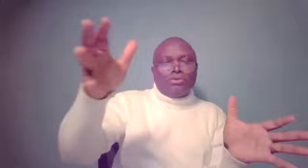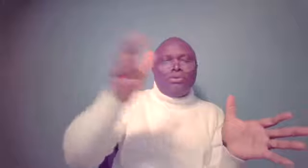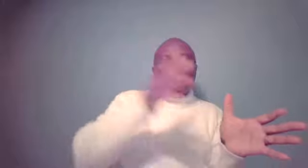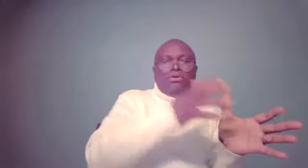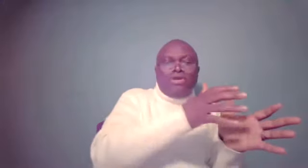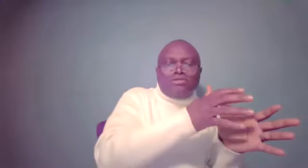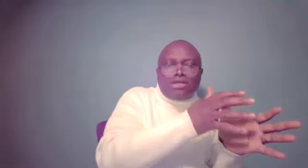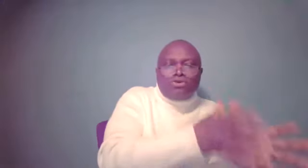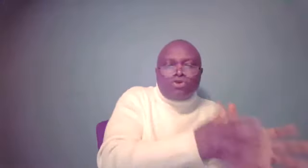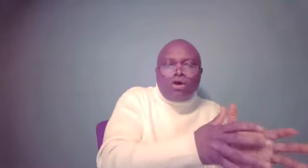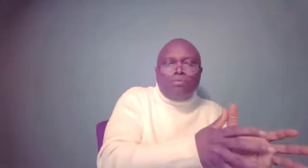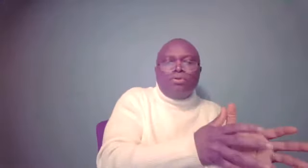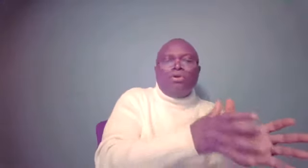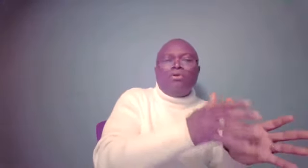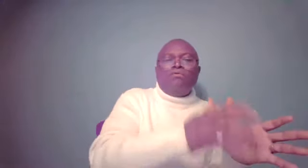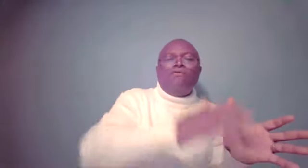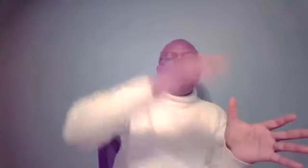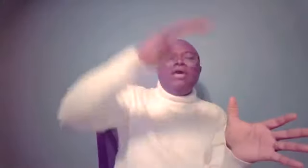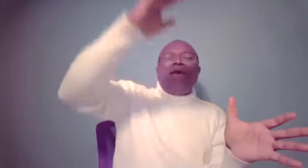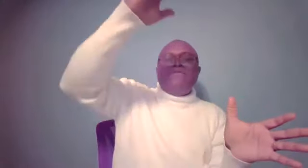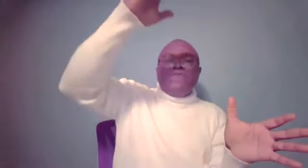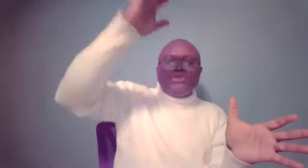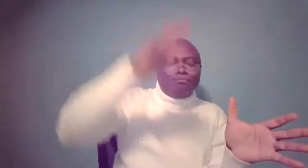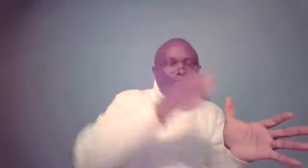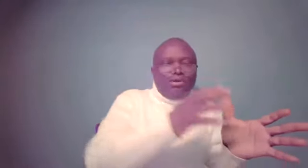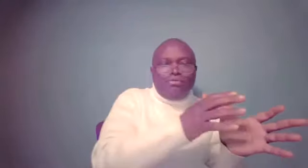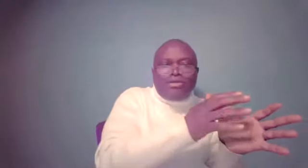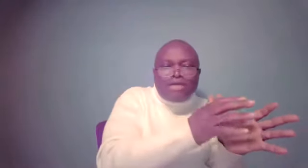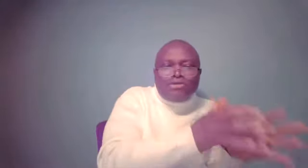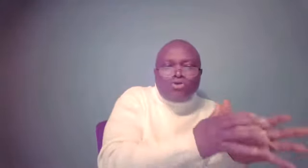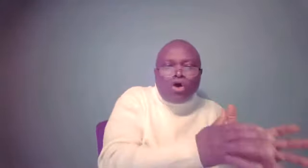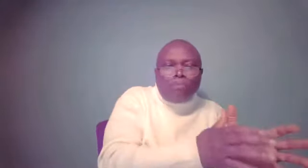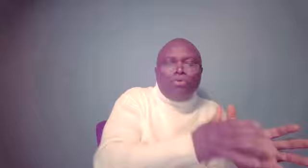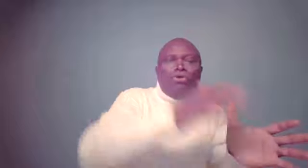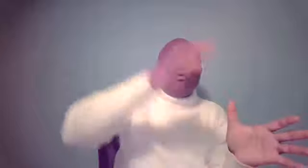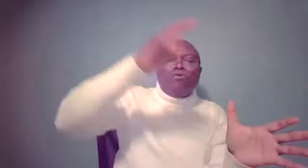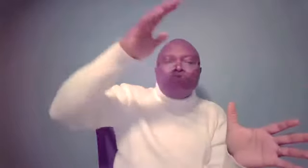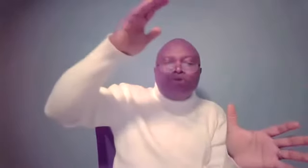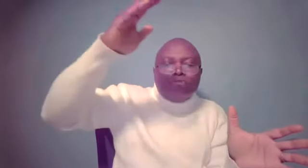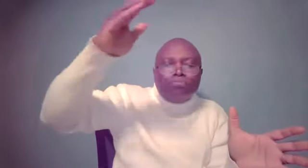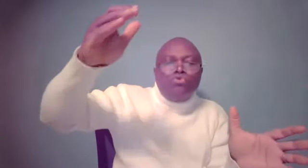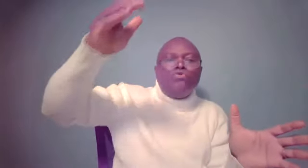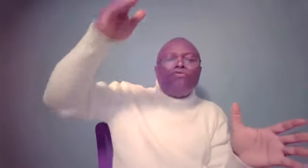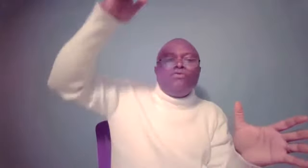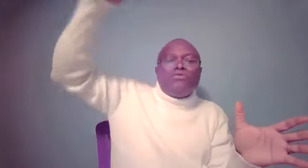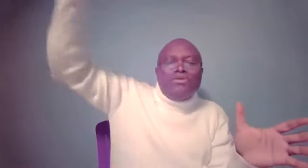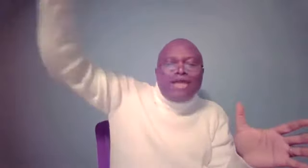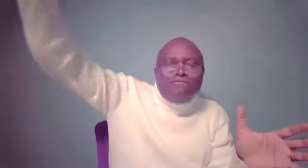They're setting us up for elevation. They're setting us up to move to the next